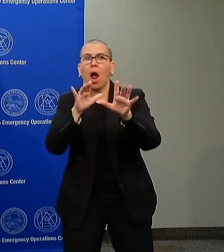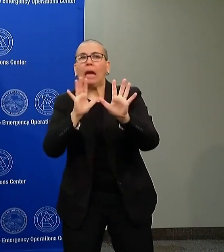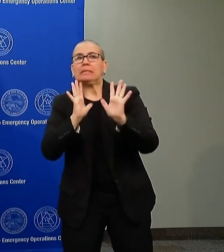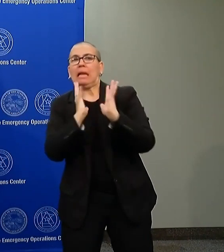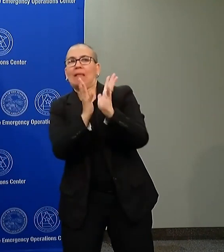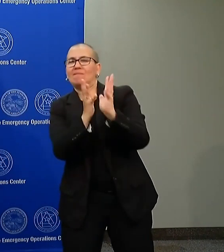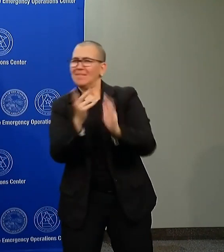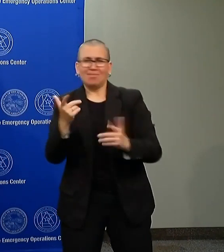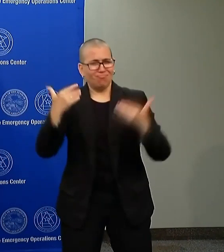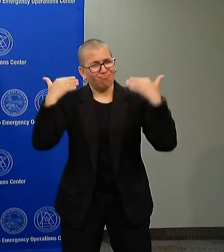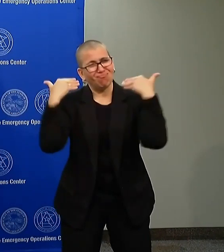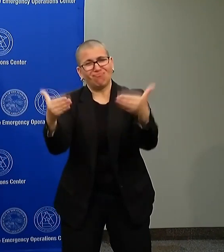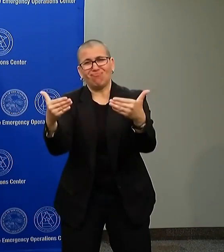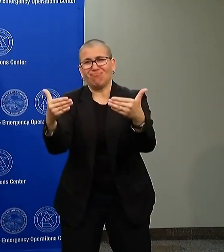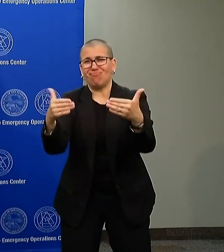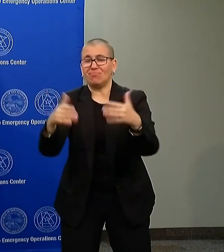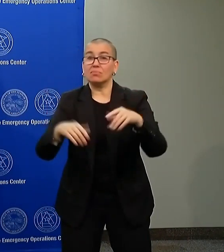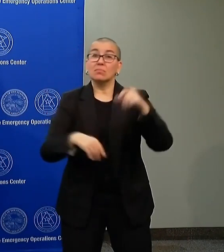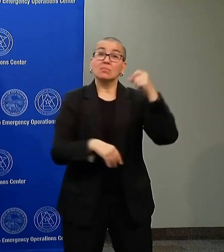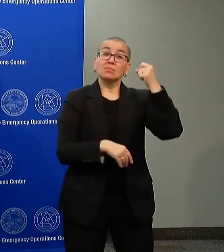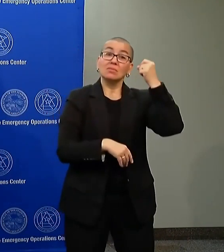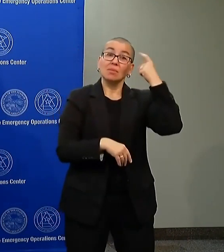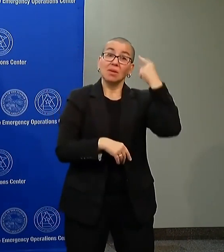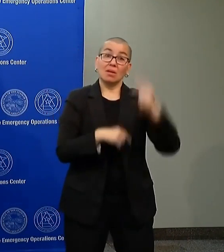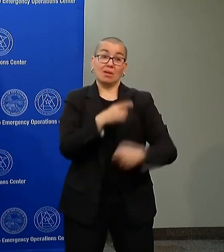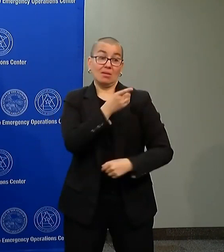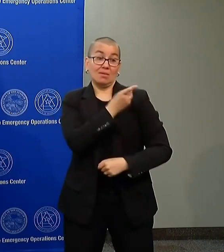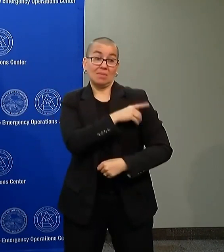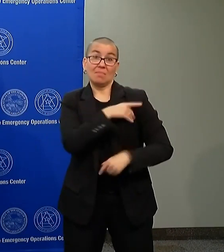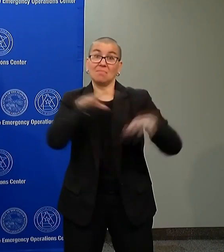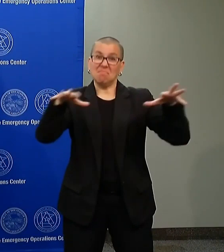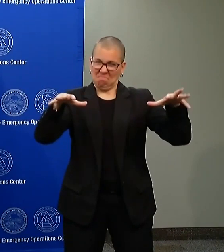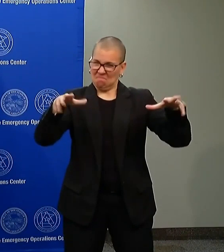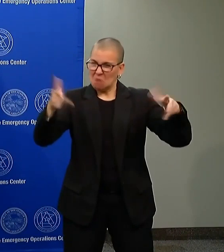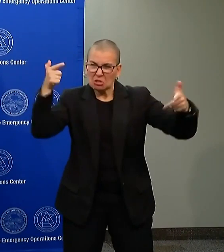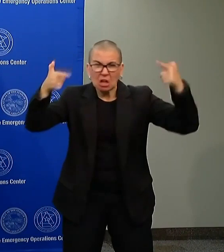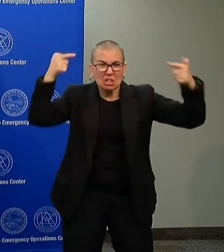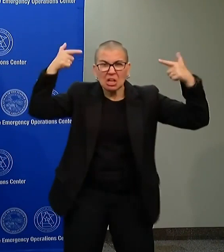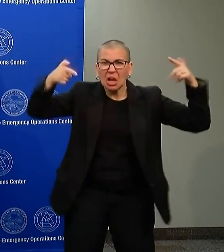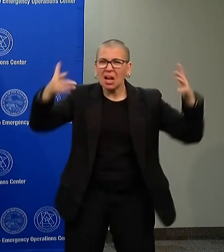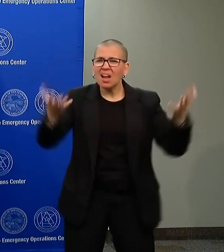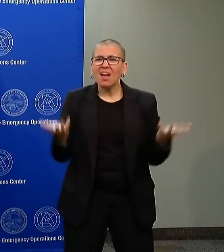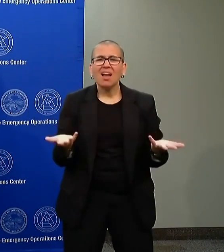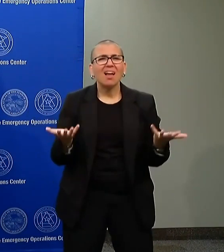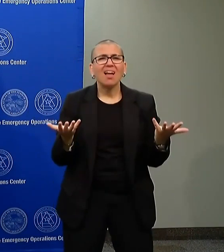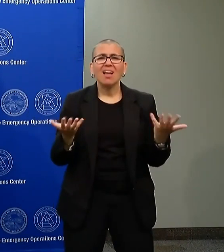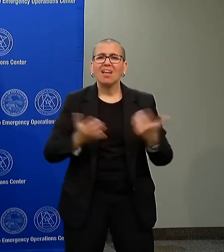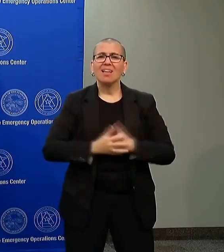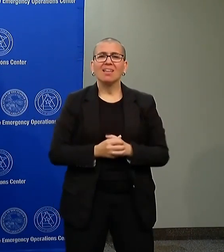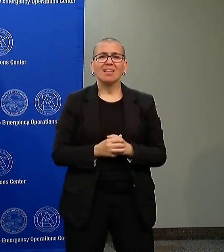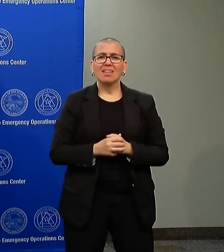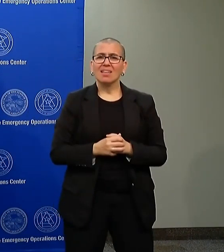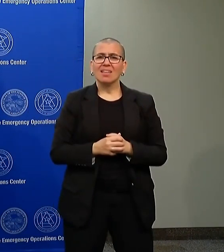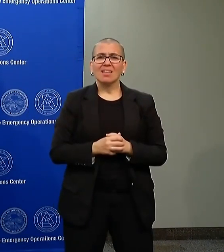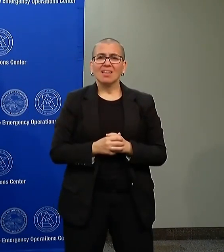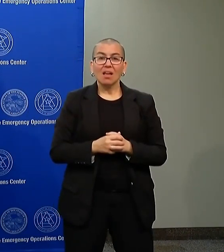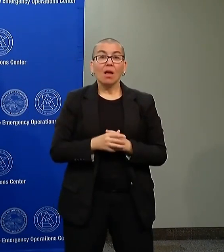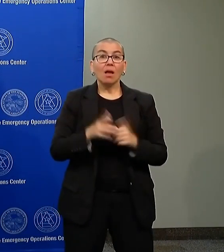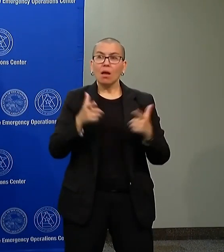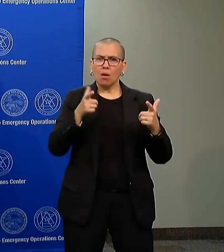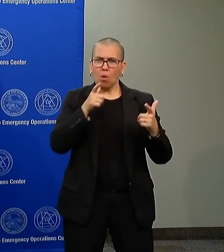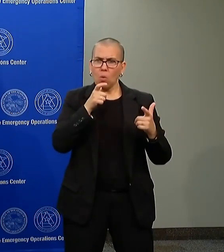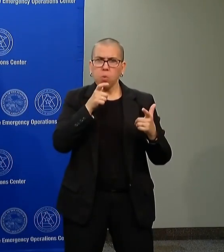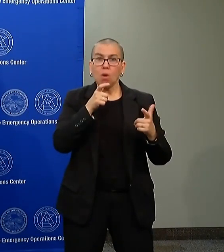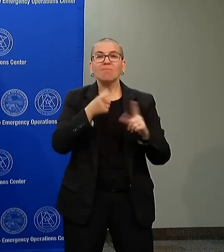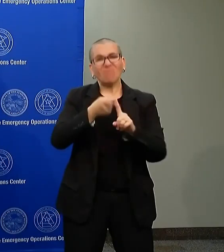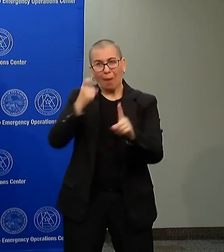in both cities communities coming out of the rioters group. We had officers and National Guard